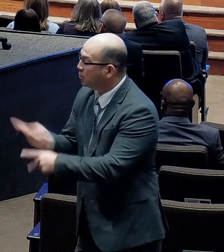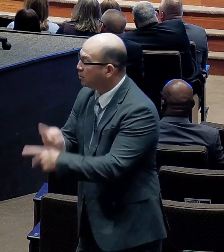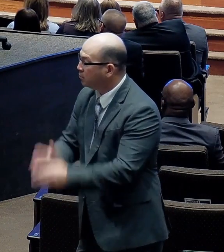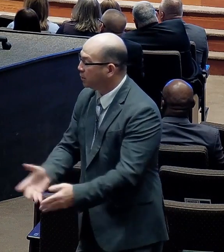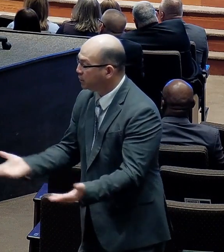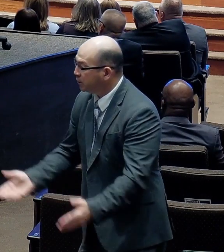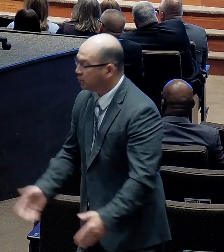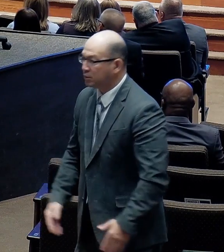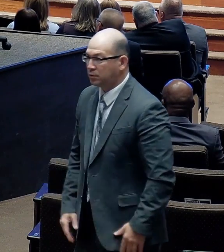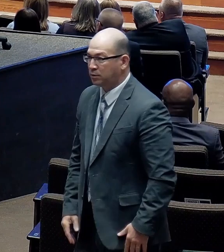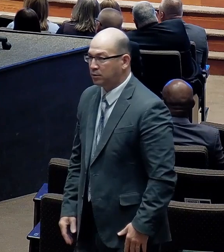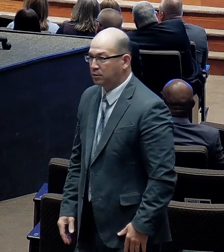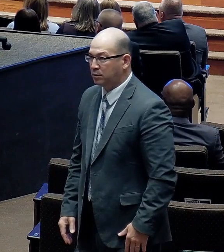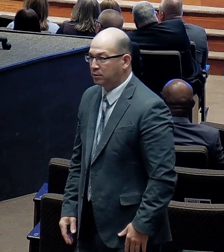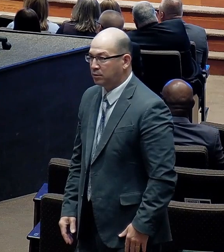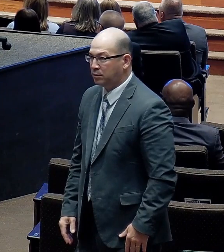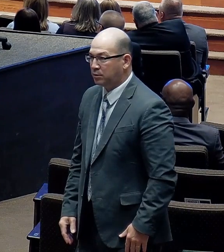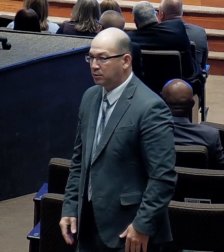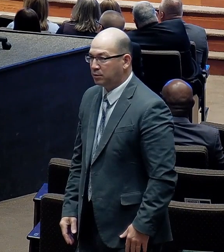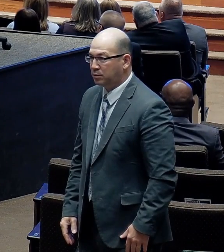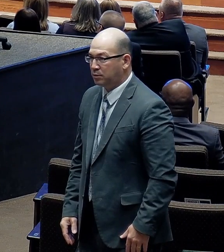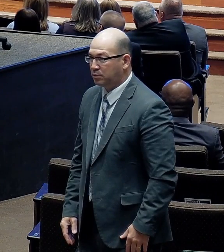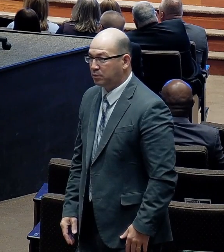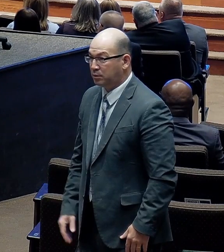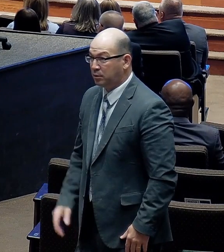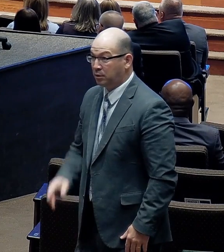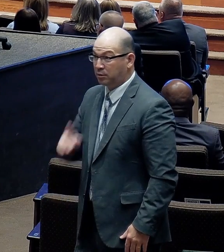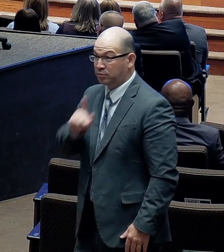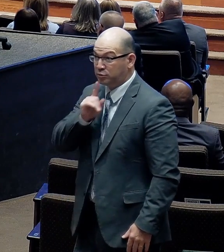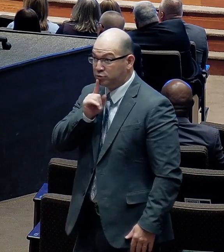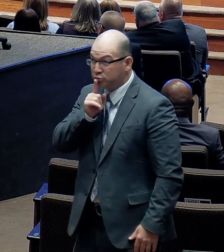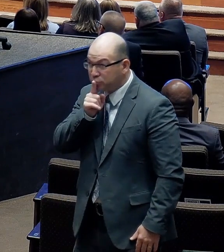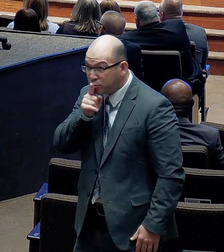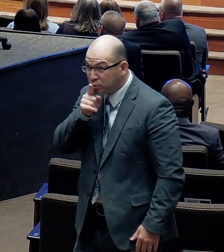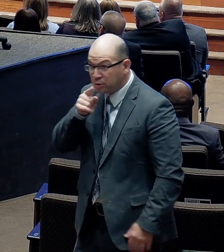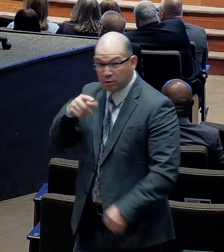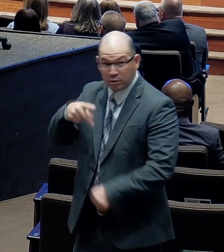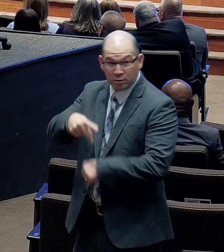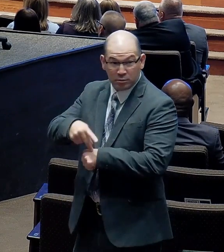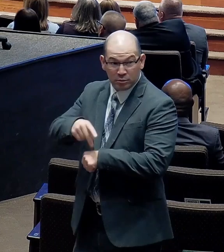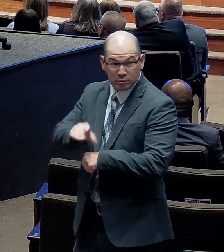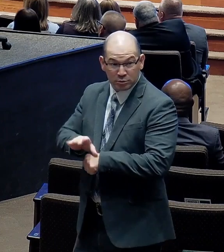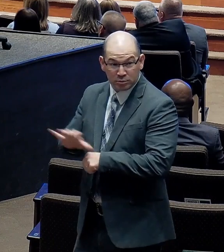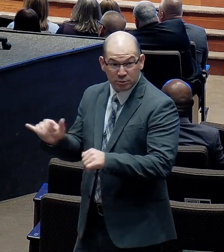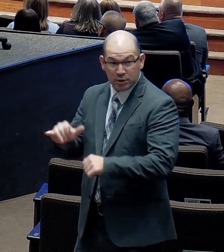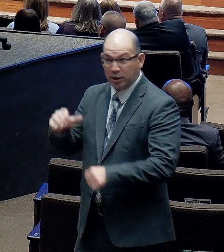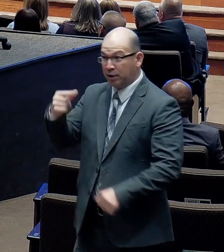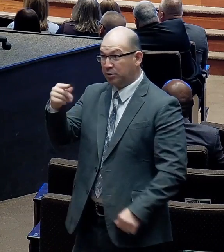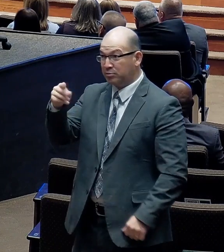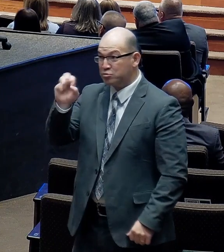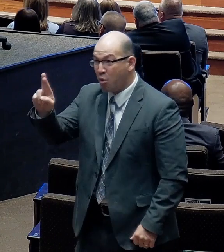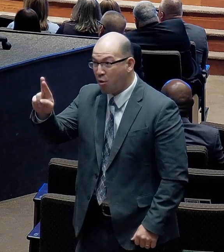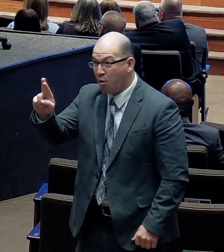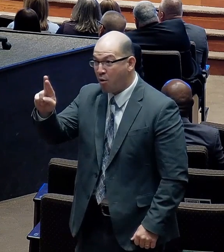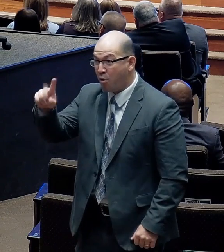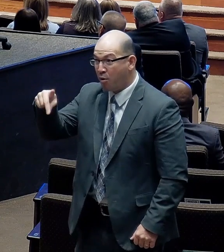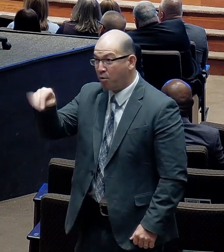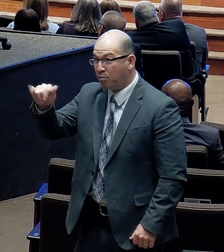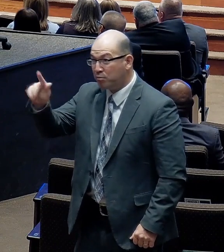And I'm sure Dr. Chappell, Like Gomer Piles said, Surprise, surprise!